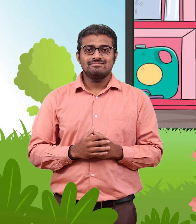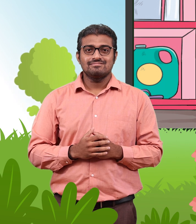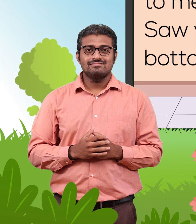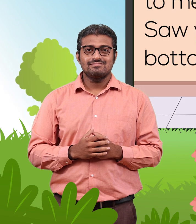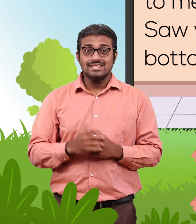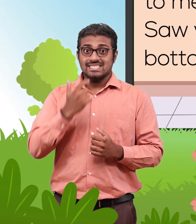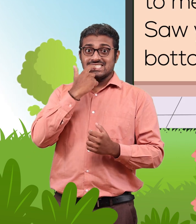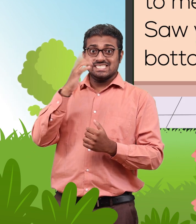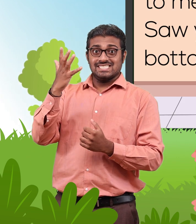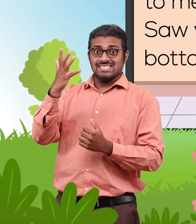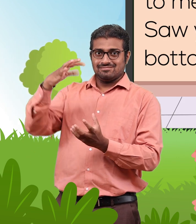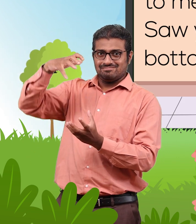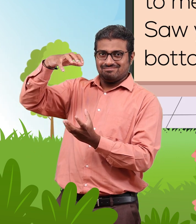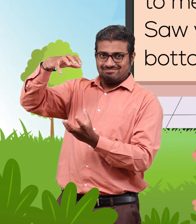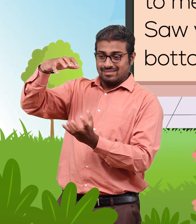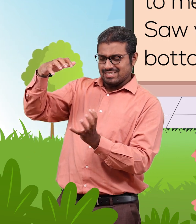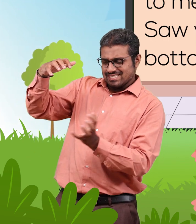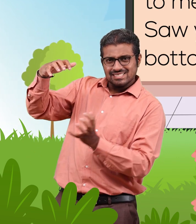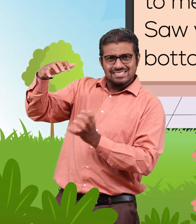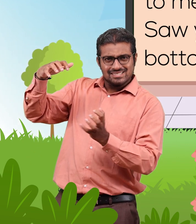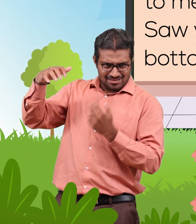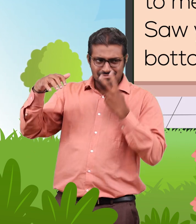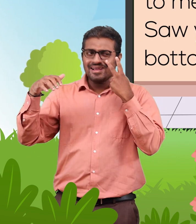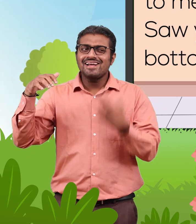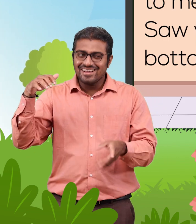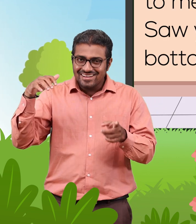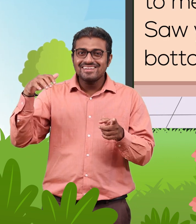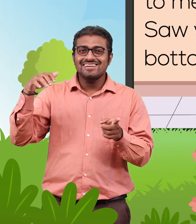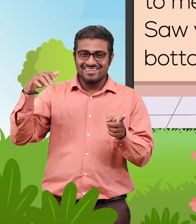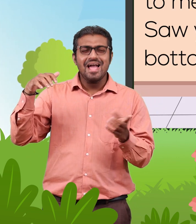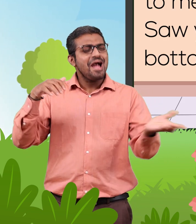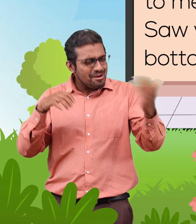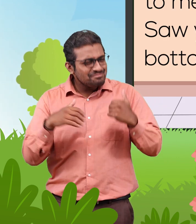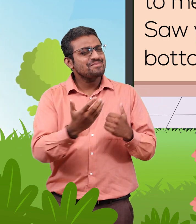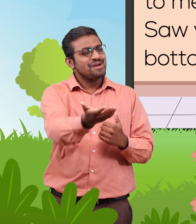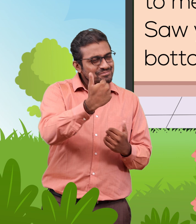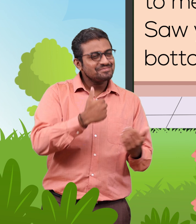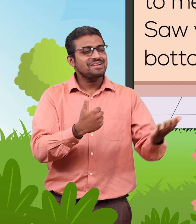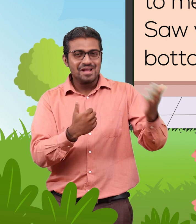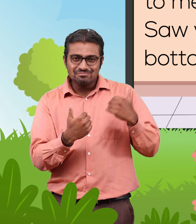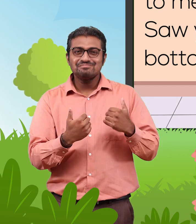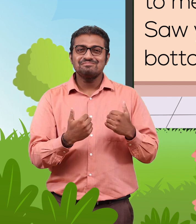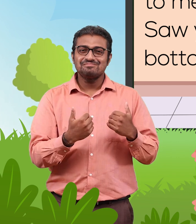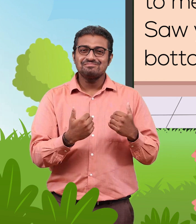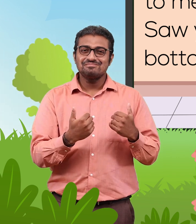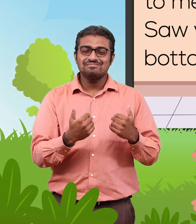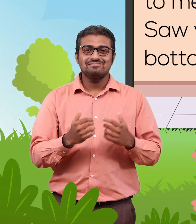Come, come, come, come to me, my furry cat. Saw you scratching the bottom of my jar.